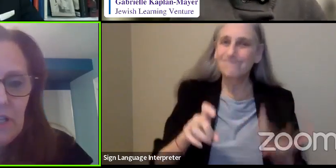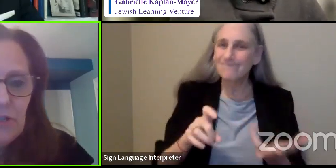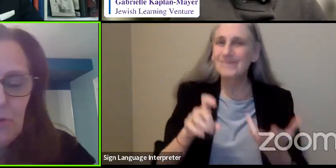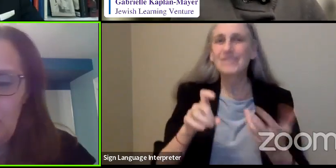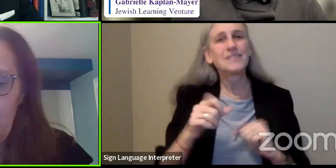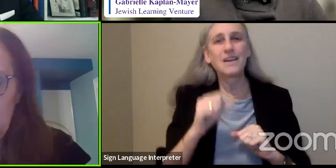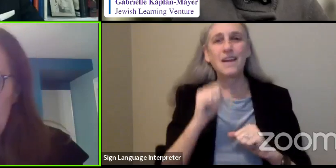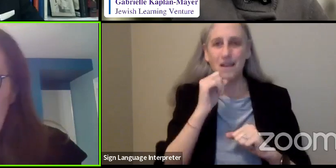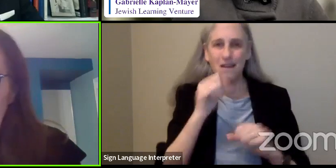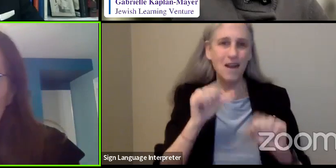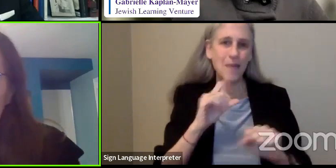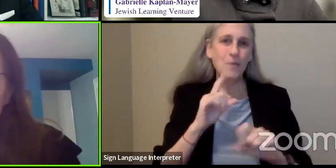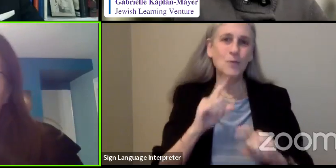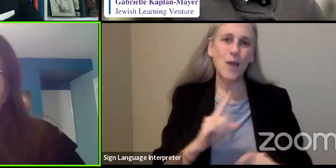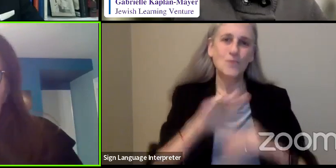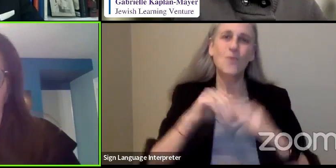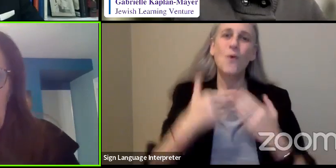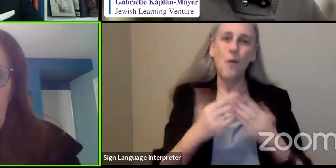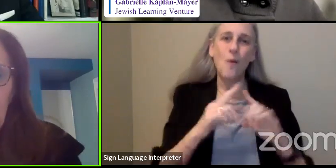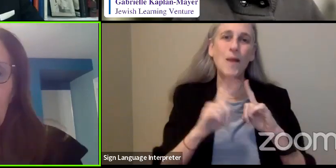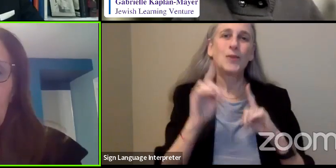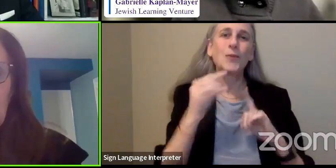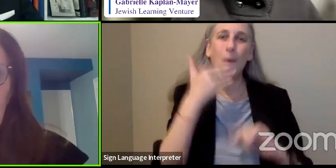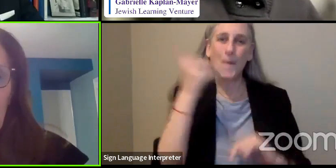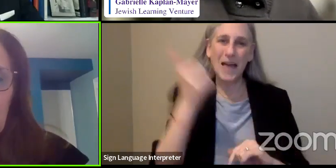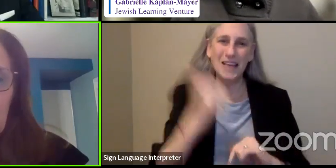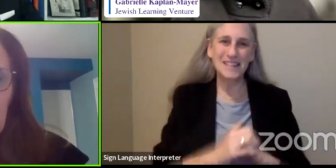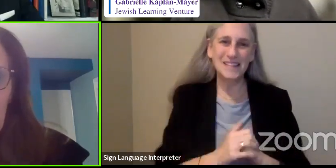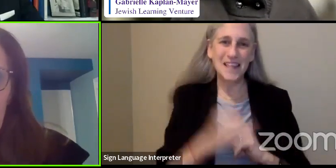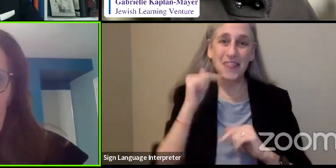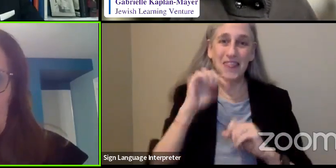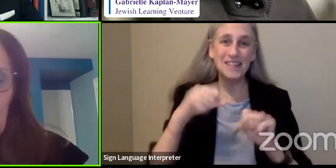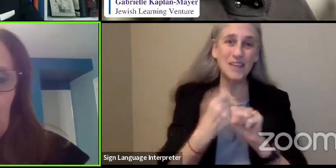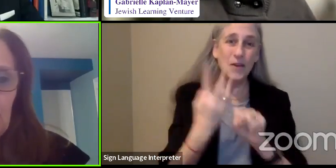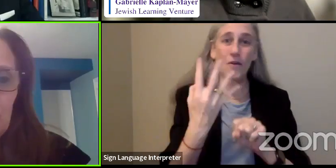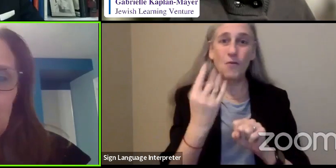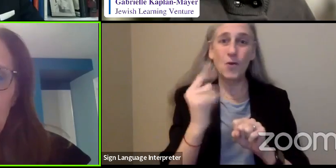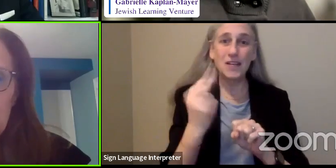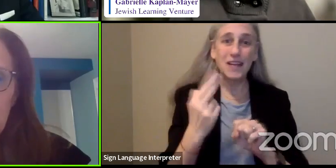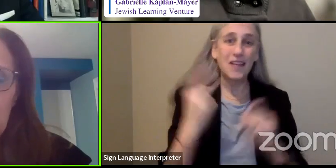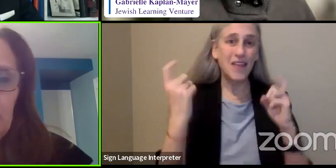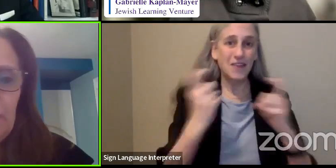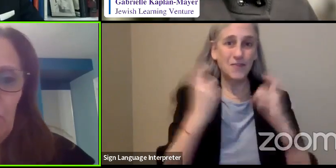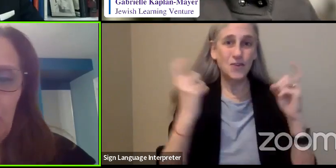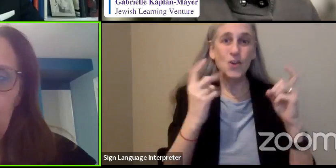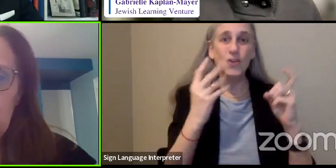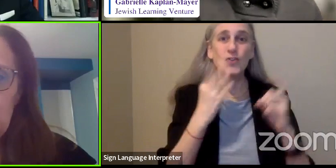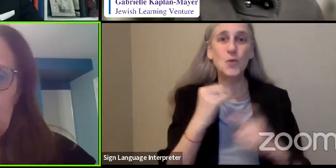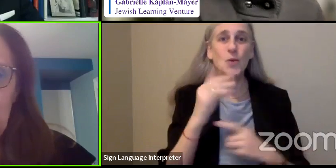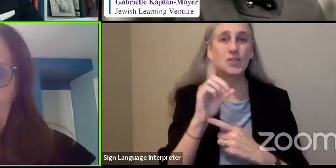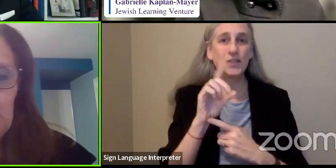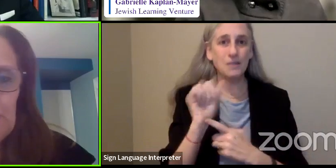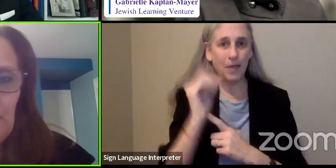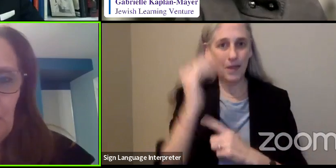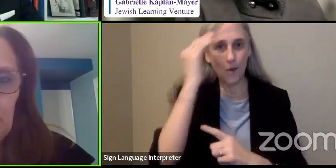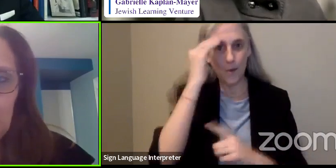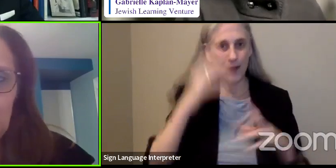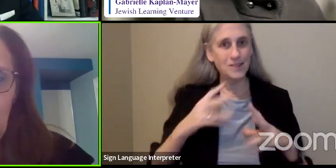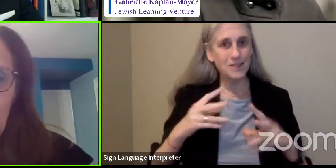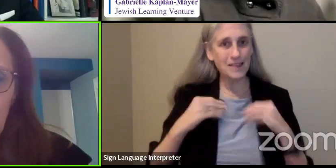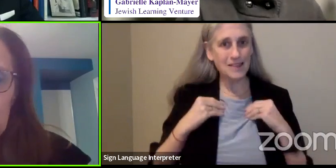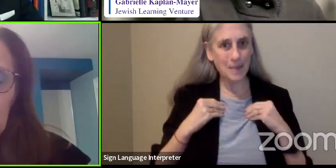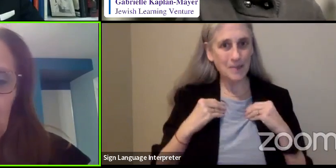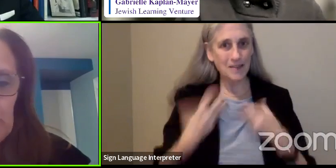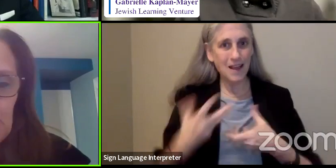definitely do our best. This year is the 14th anniversary of Jewish Disability Awareness, Acceptance, and